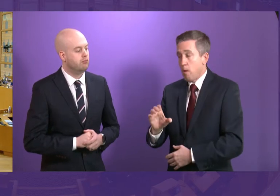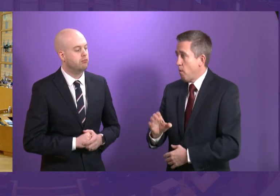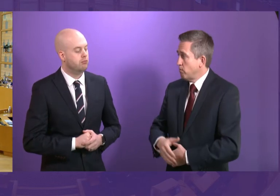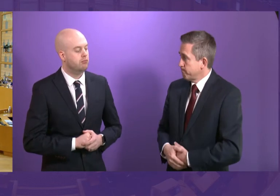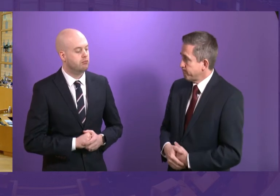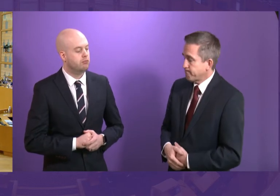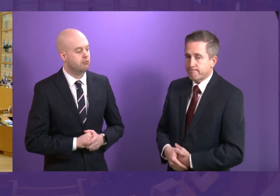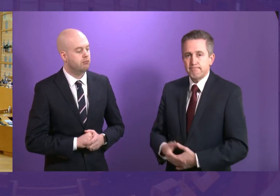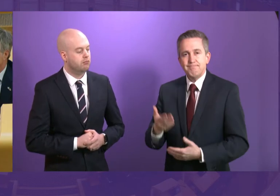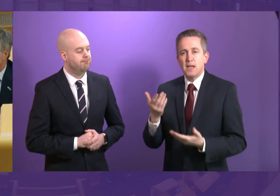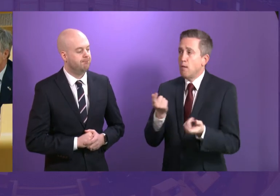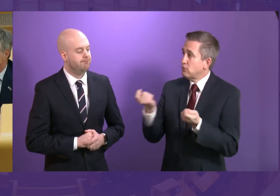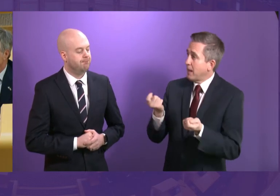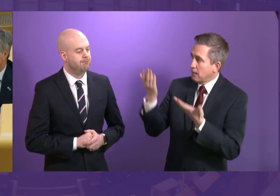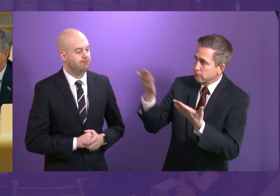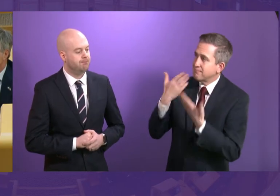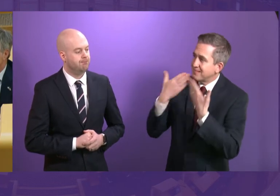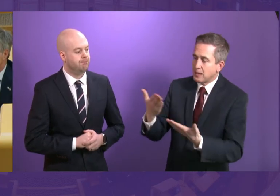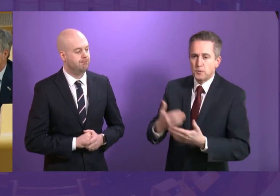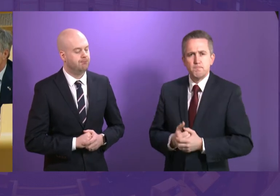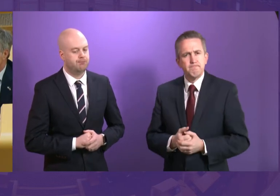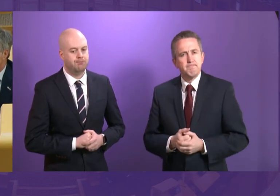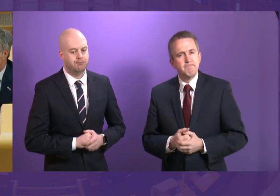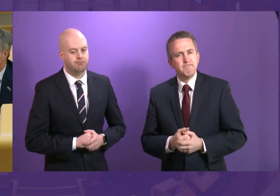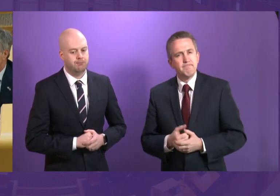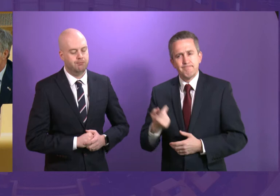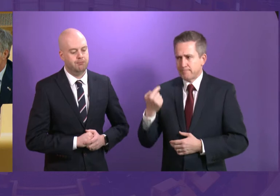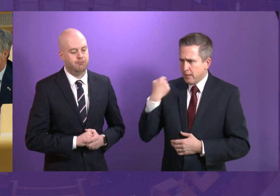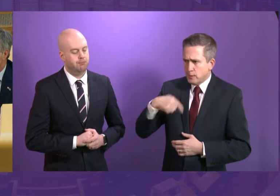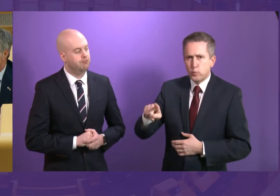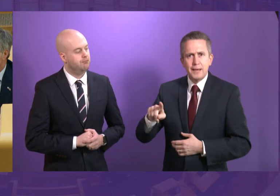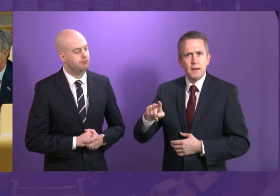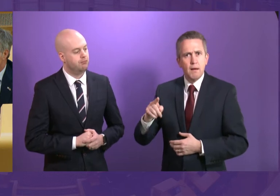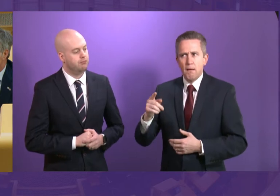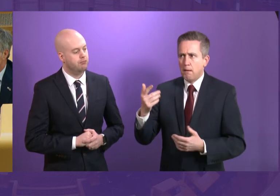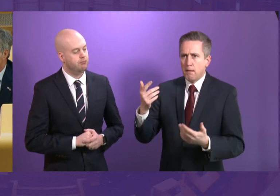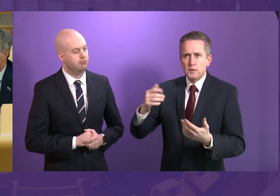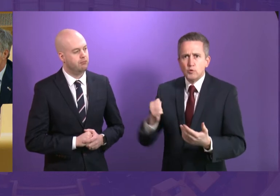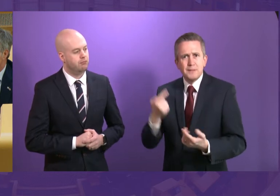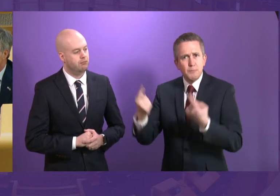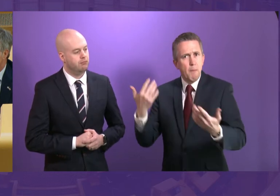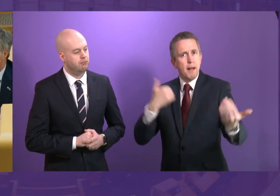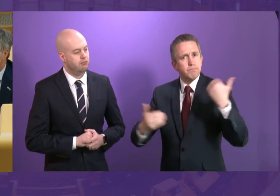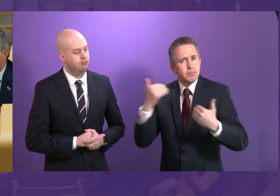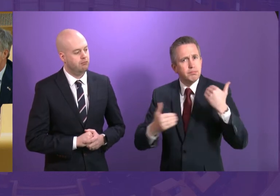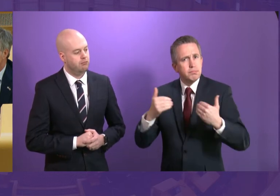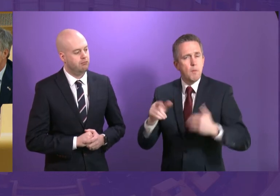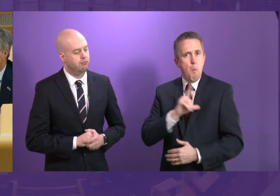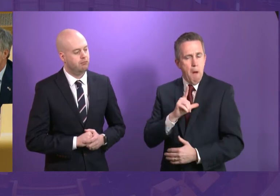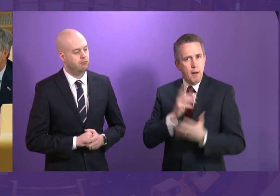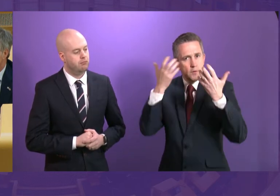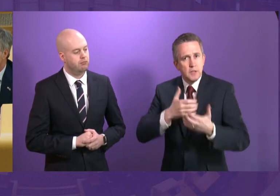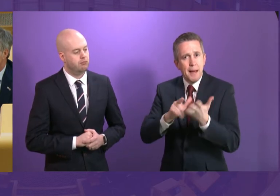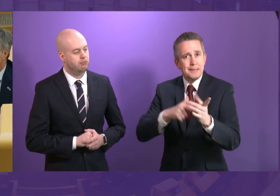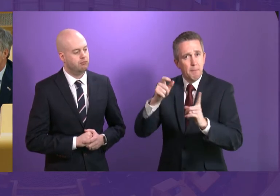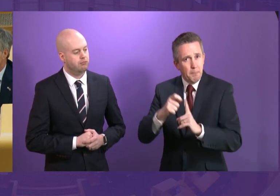Thank you, Presiding Officer. Many of us have been hearing from ordinary Scots this week who are deeply alarmed about the SNP plans to